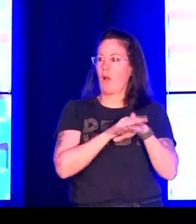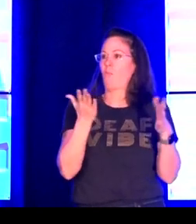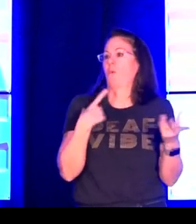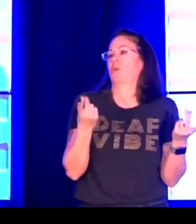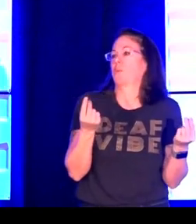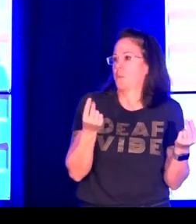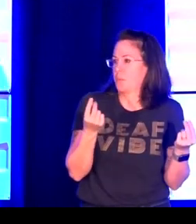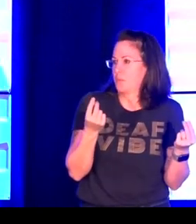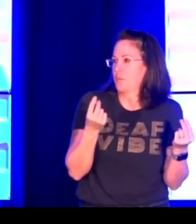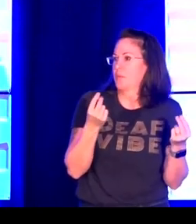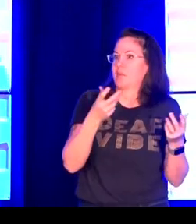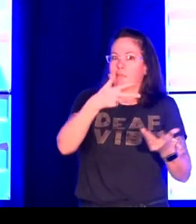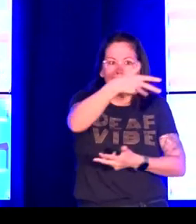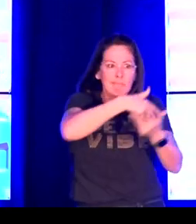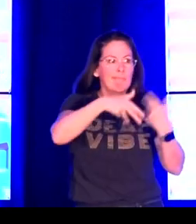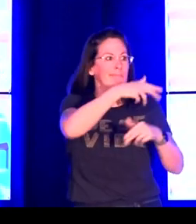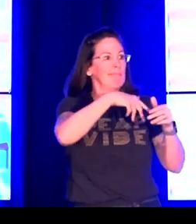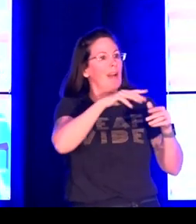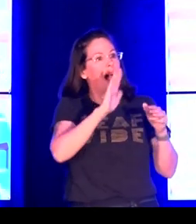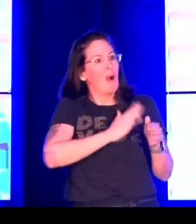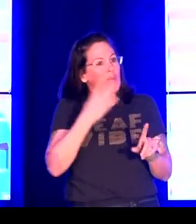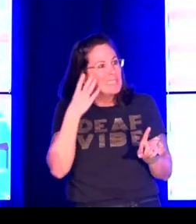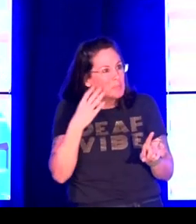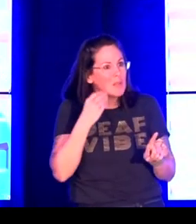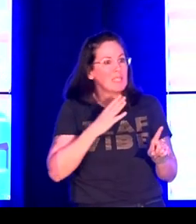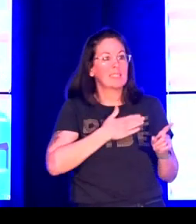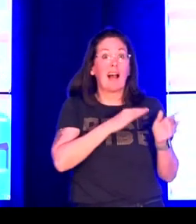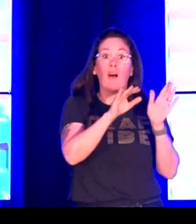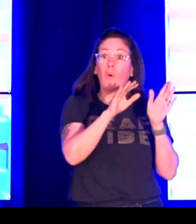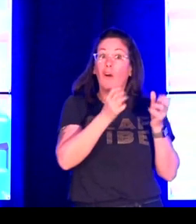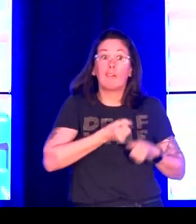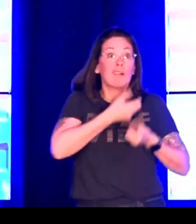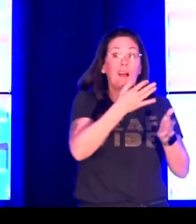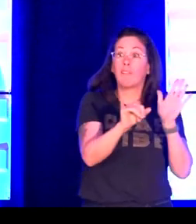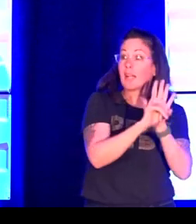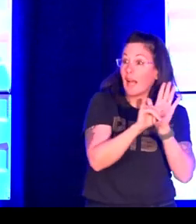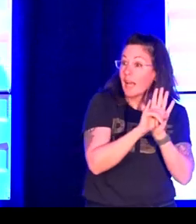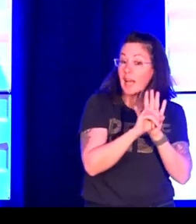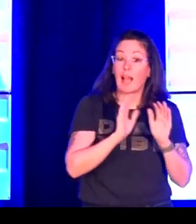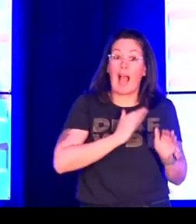I try to focus more on the language experiences that people actually have.